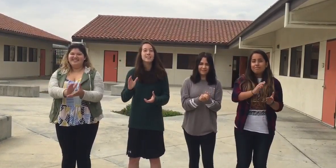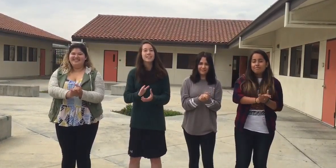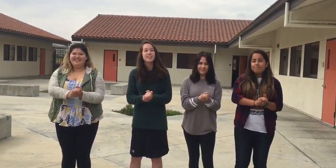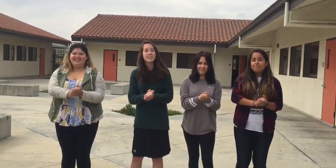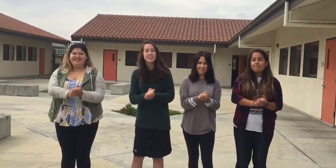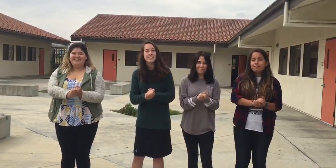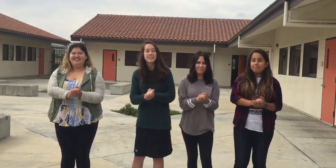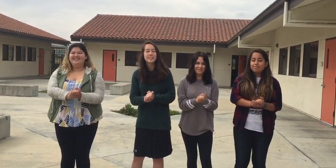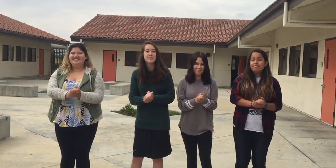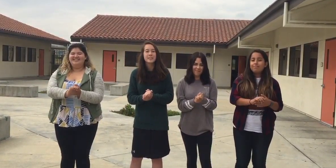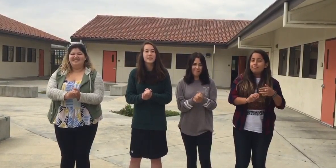a jar